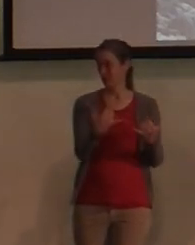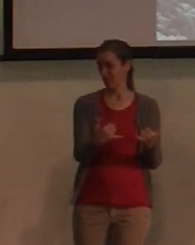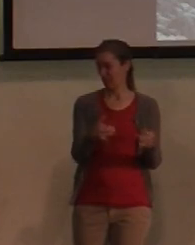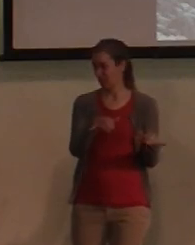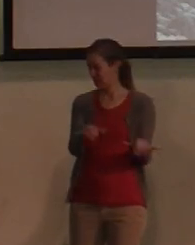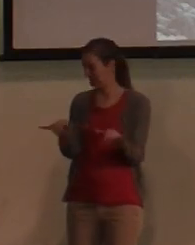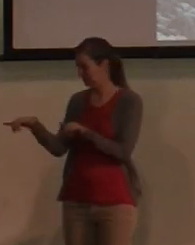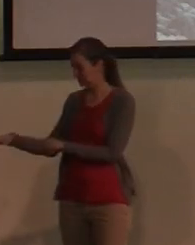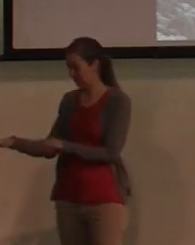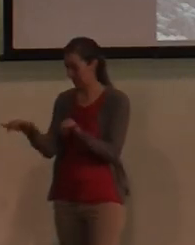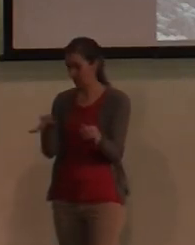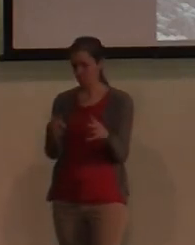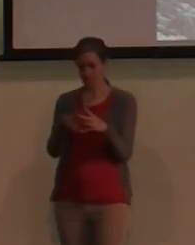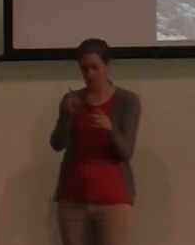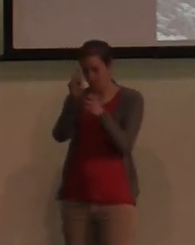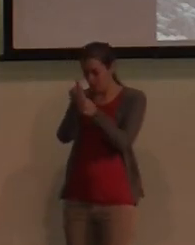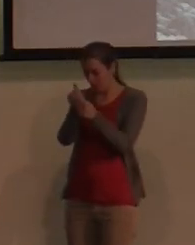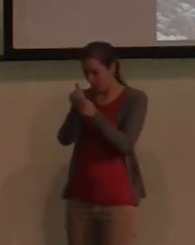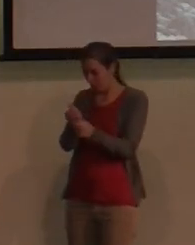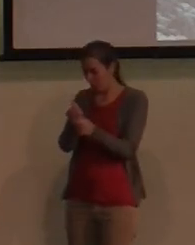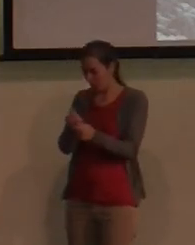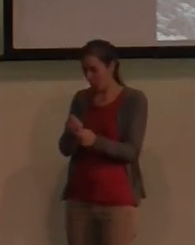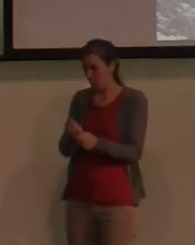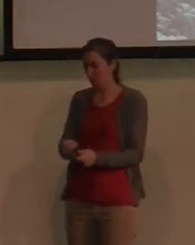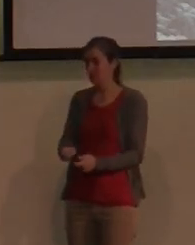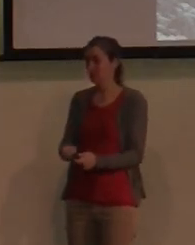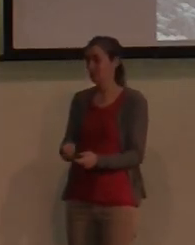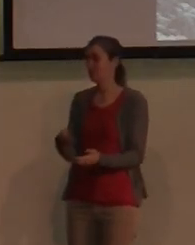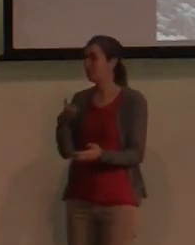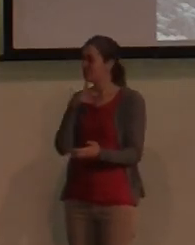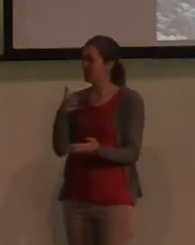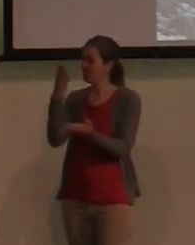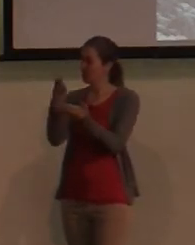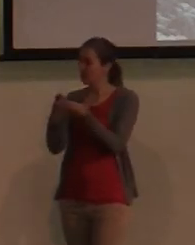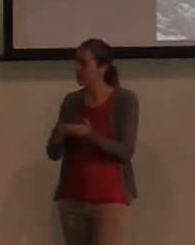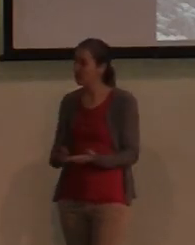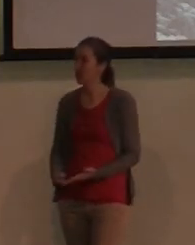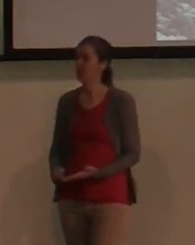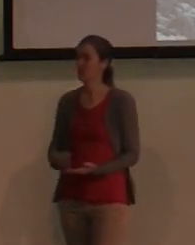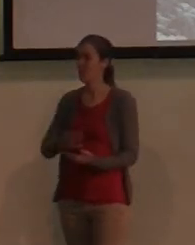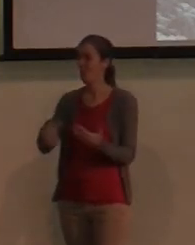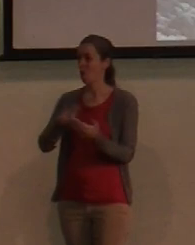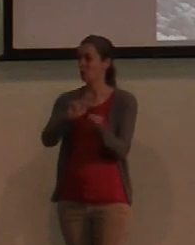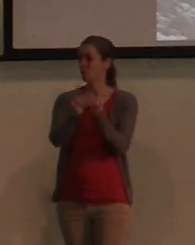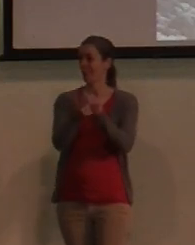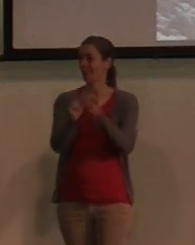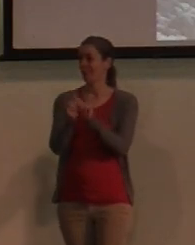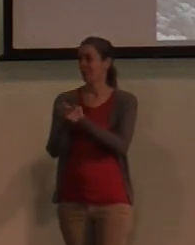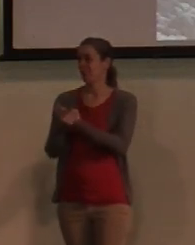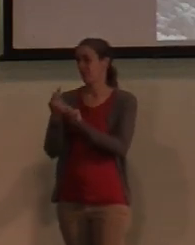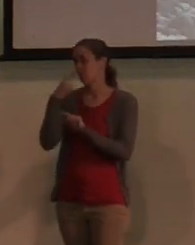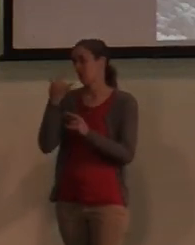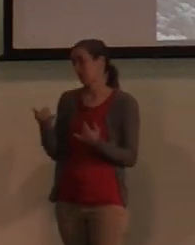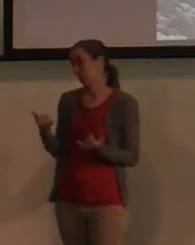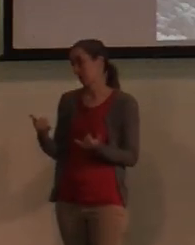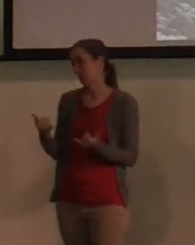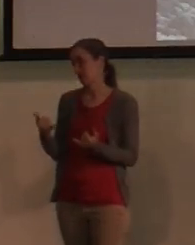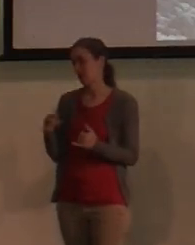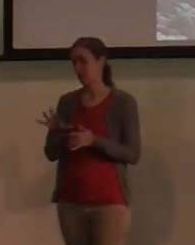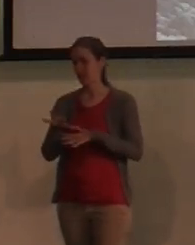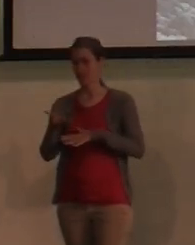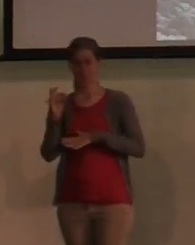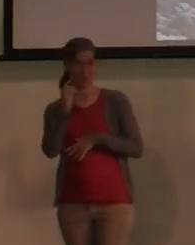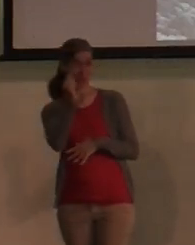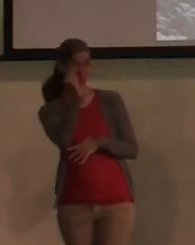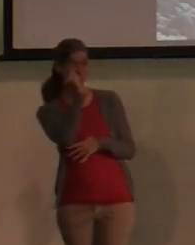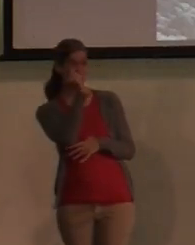preciseness of everything that took place in the translations that they were reading. This is where it was found. And this is what